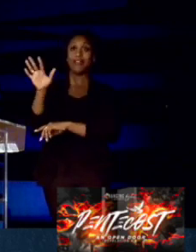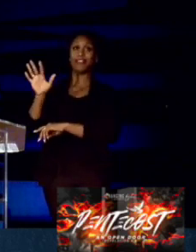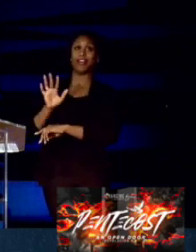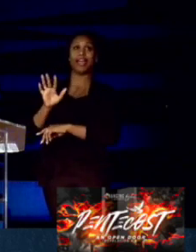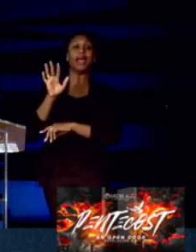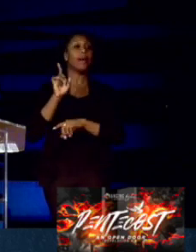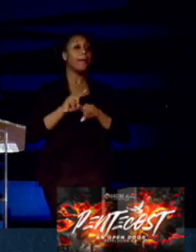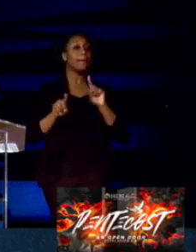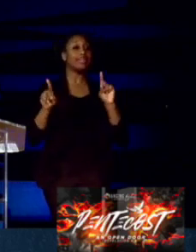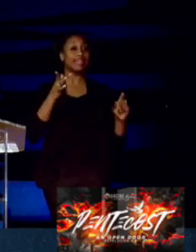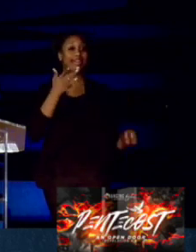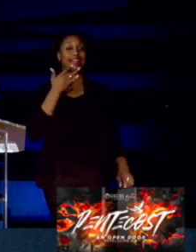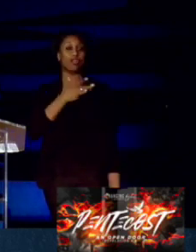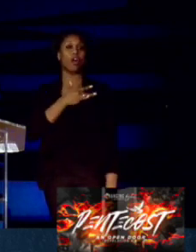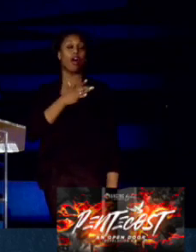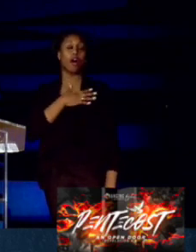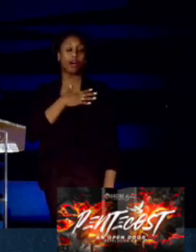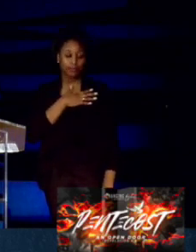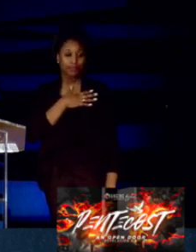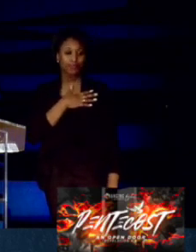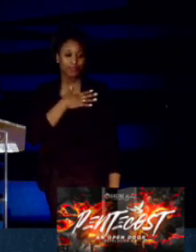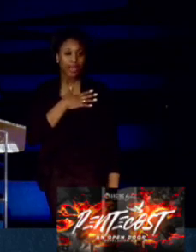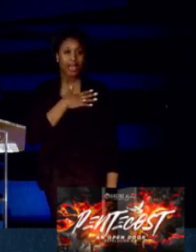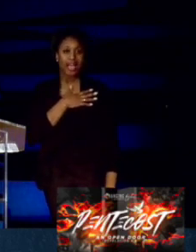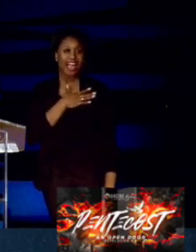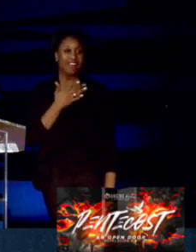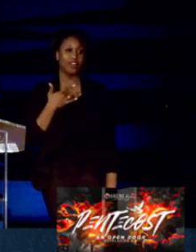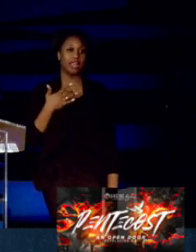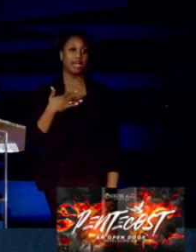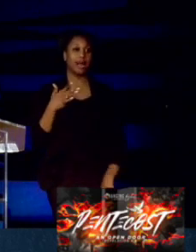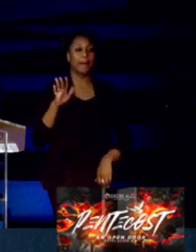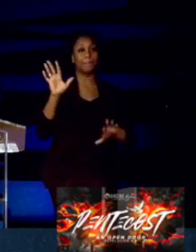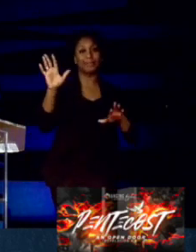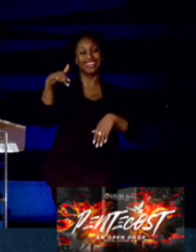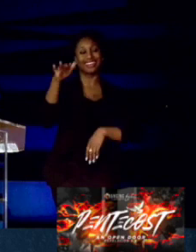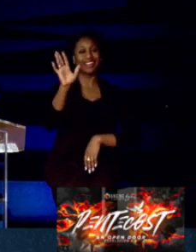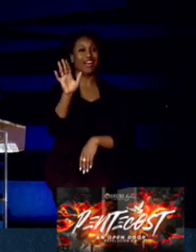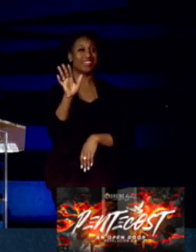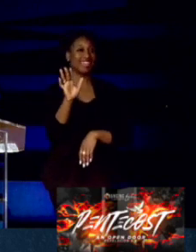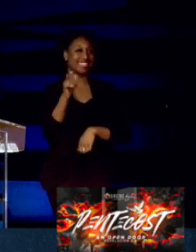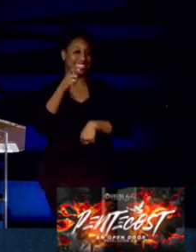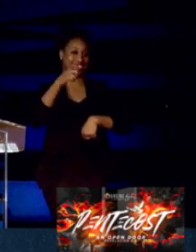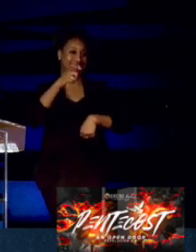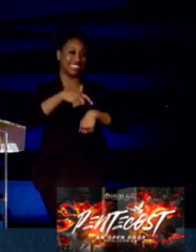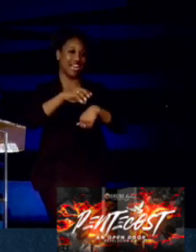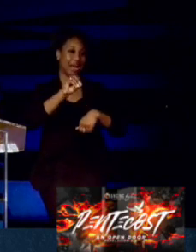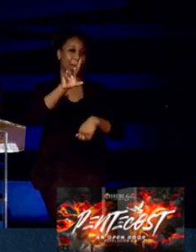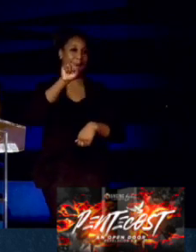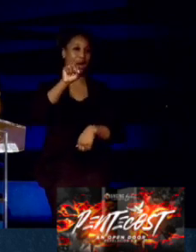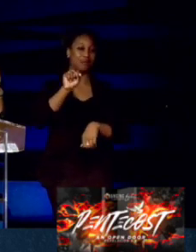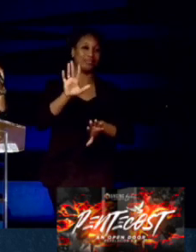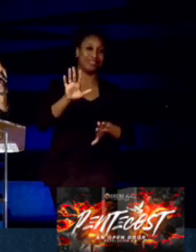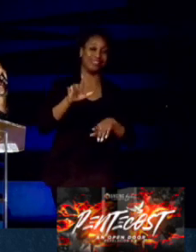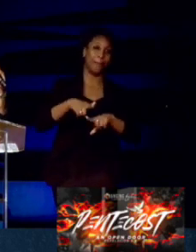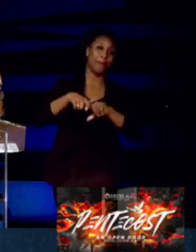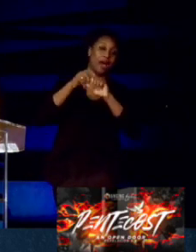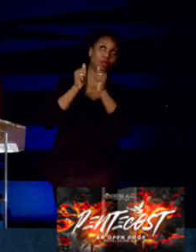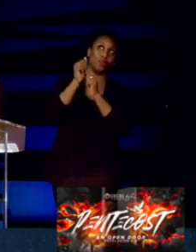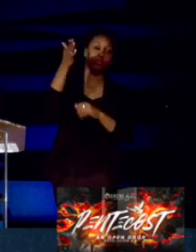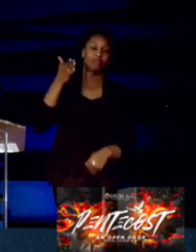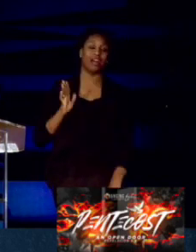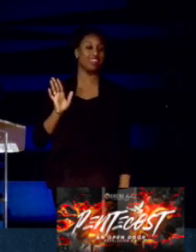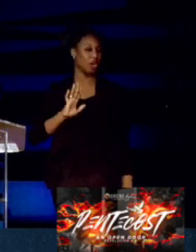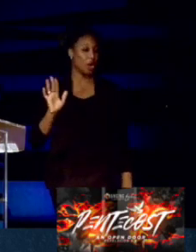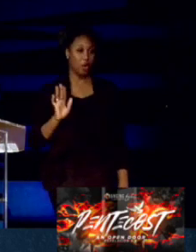that can say in your heart, I do feel like I'm on time out with God. And I want to give you prophetic notice. What was time